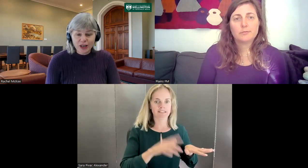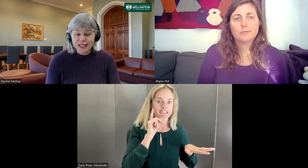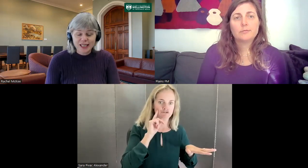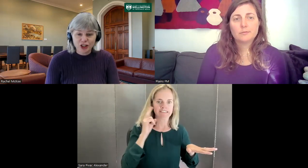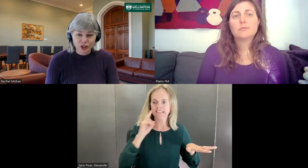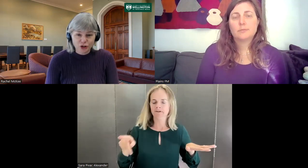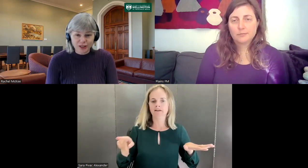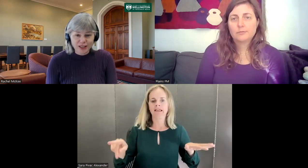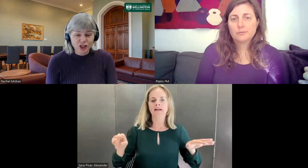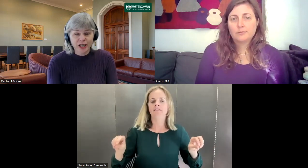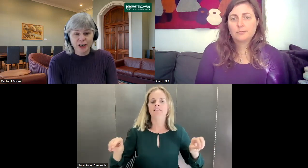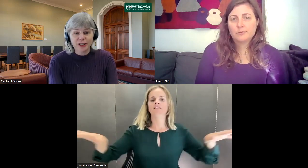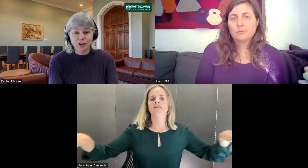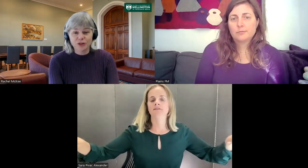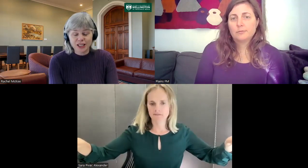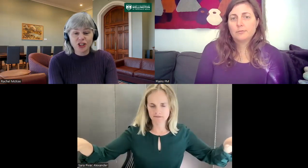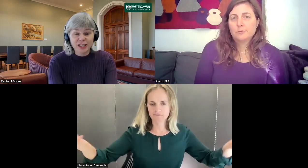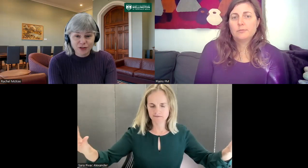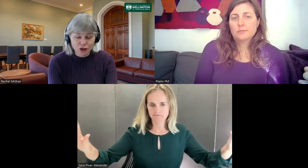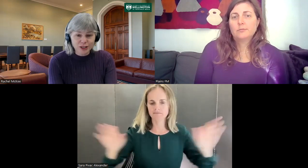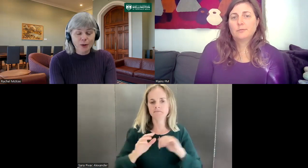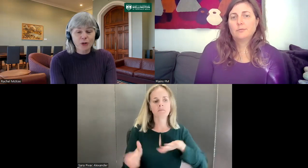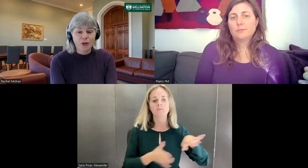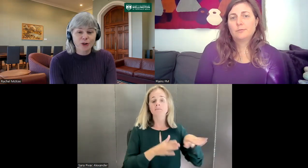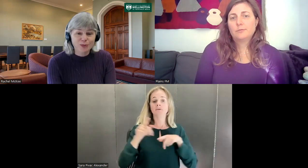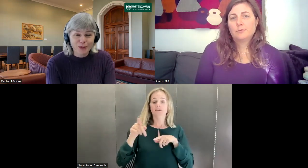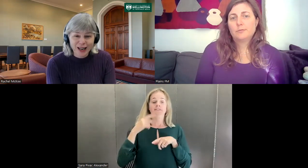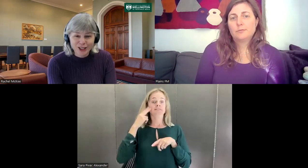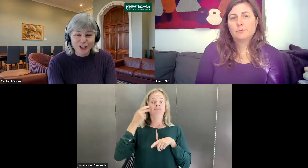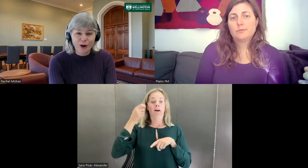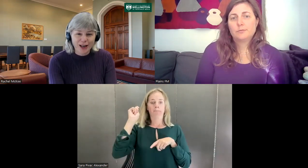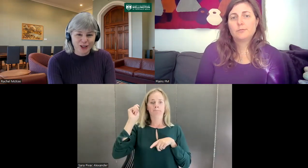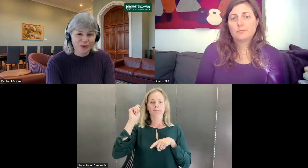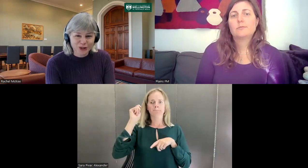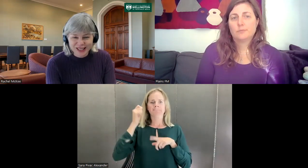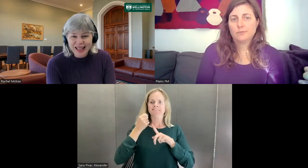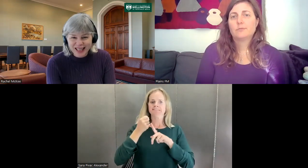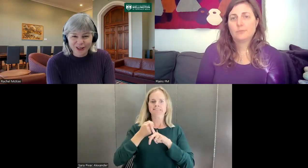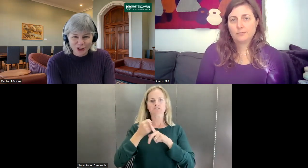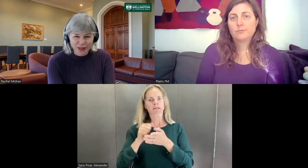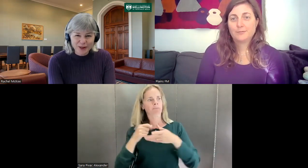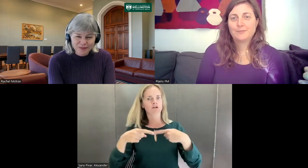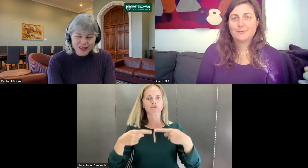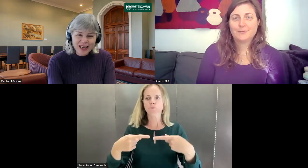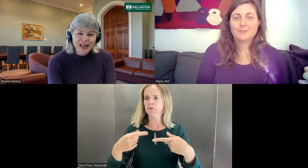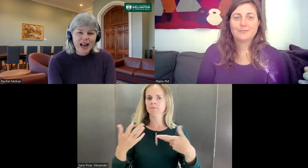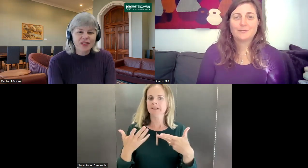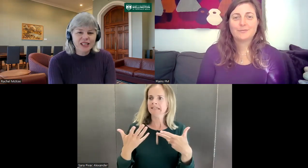in teaching students, teaching hearing students, teaching deaf students. Both of those populations go out into the world and take that knowledge with them. At the deaf